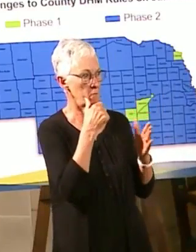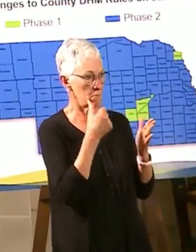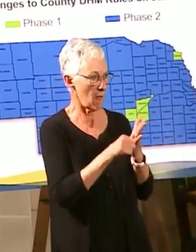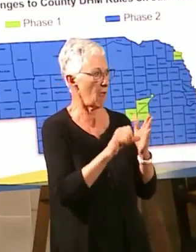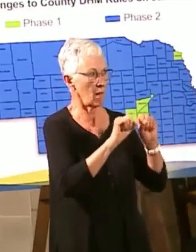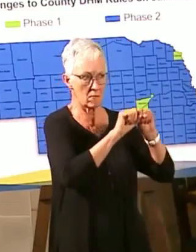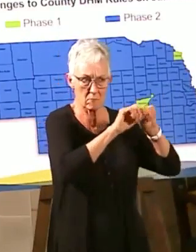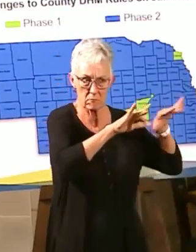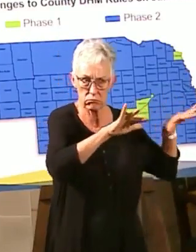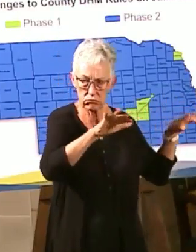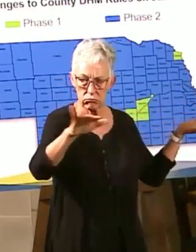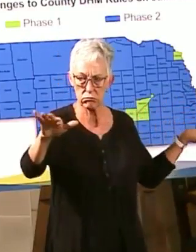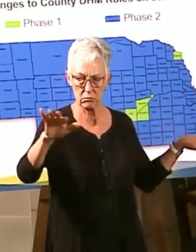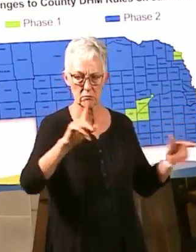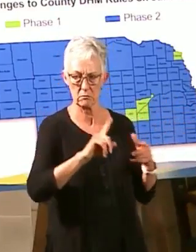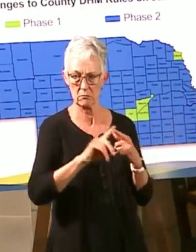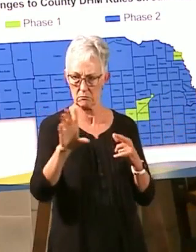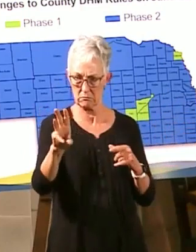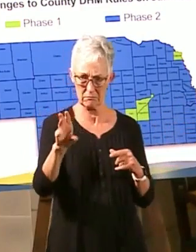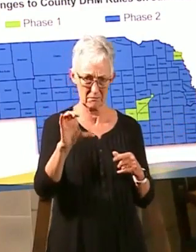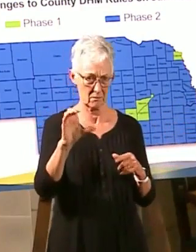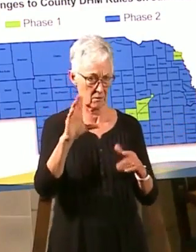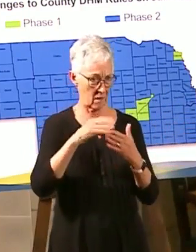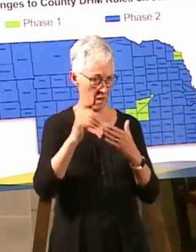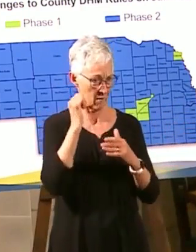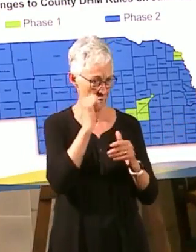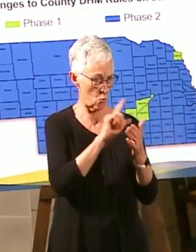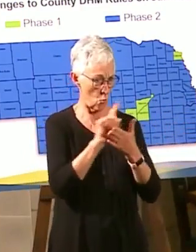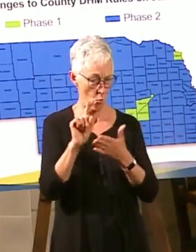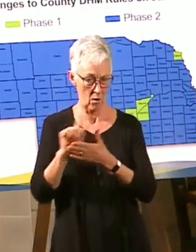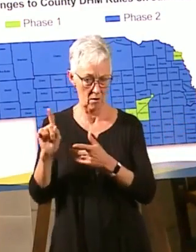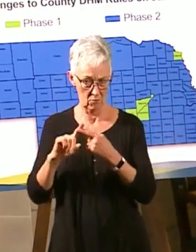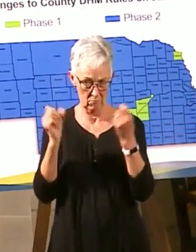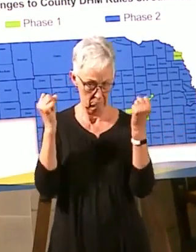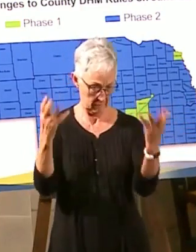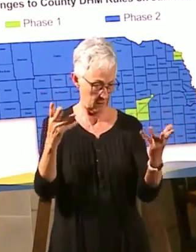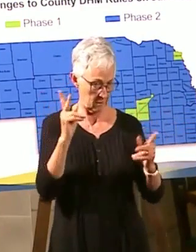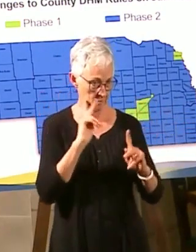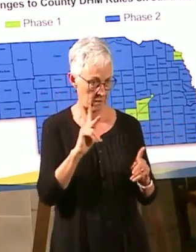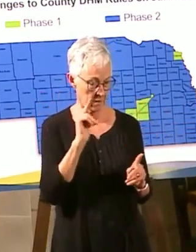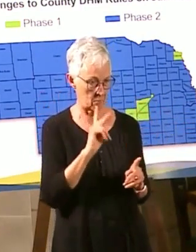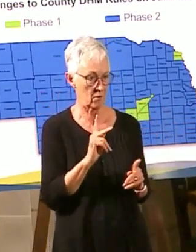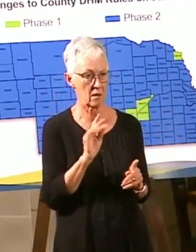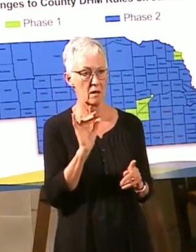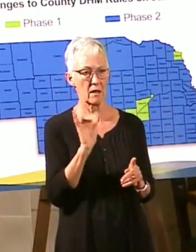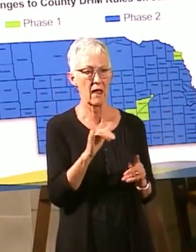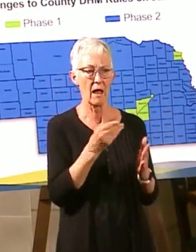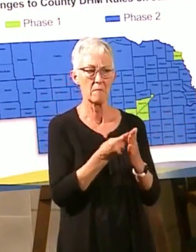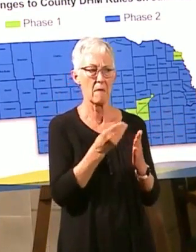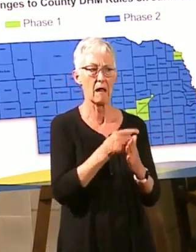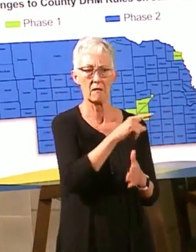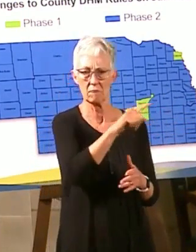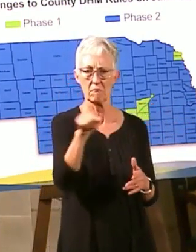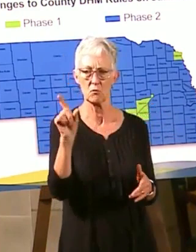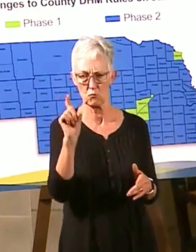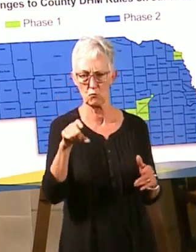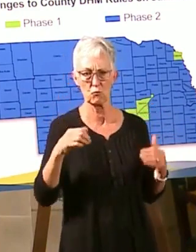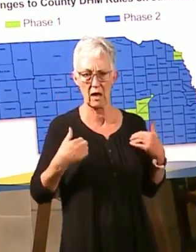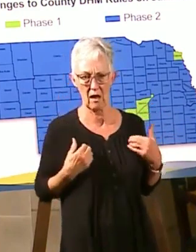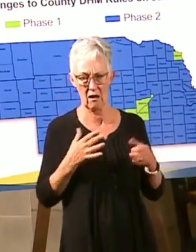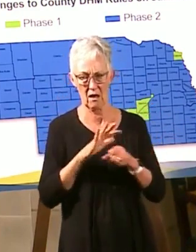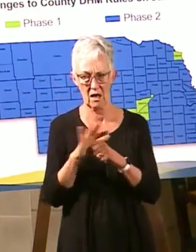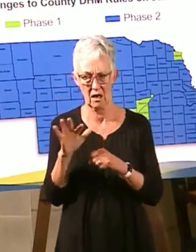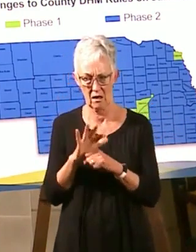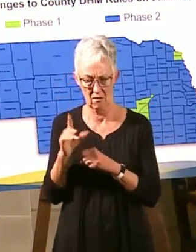Ricketts if he has any plans for people like Dewana. We've got programs out there already through the federal government that has